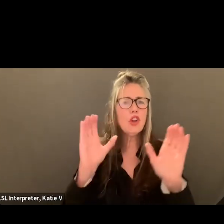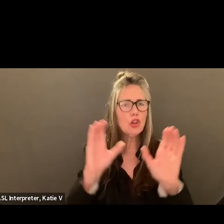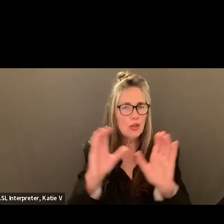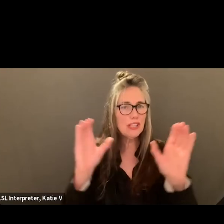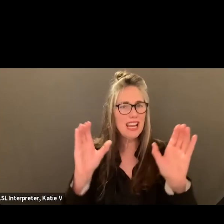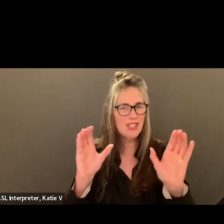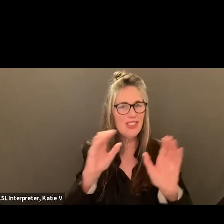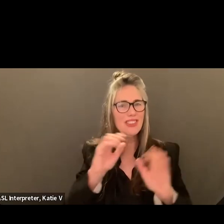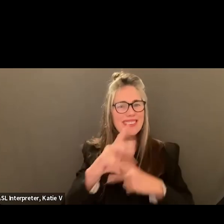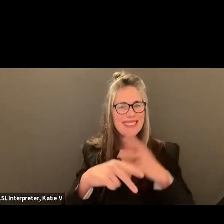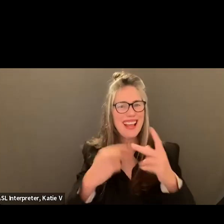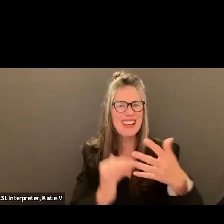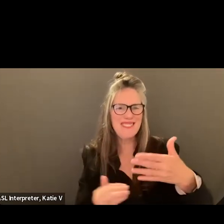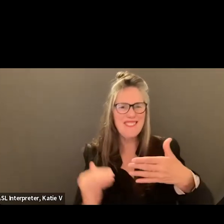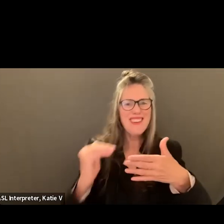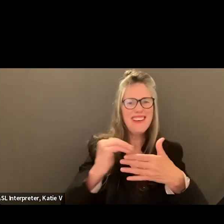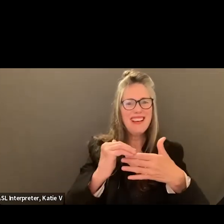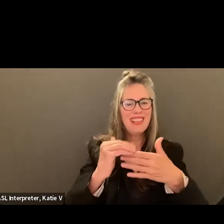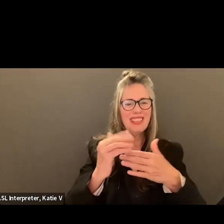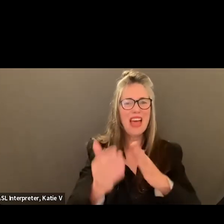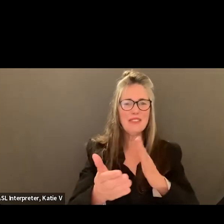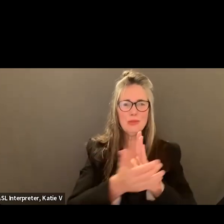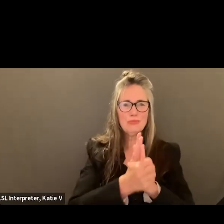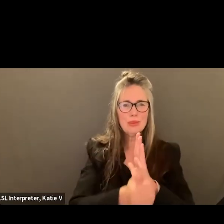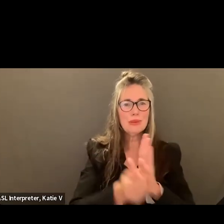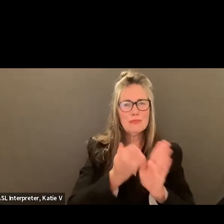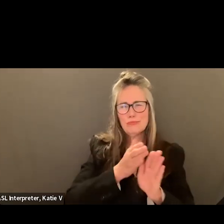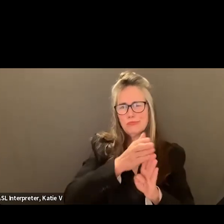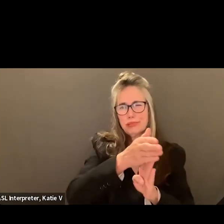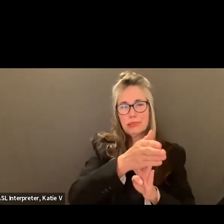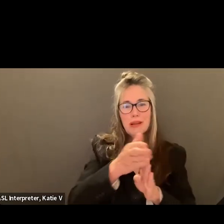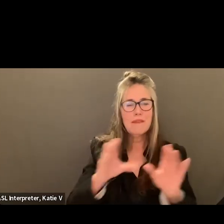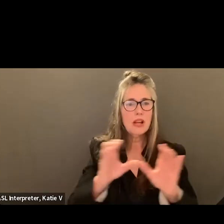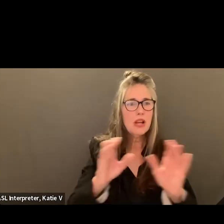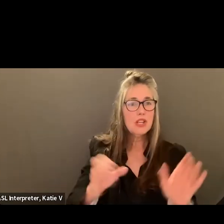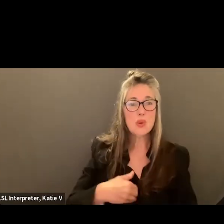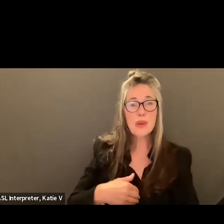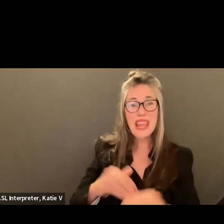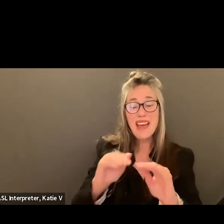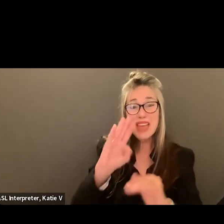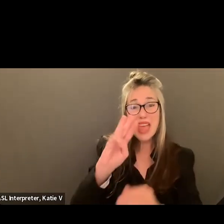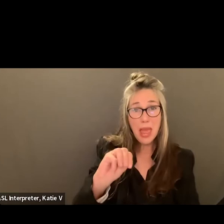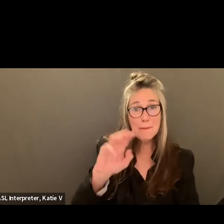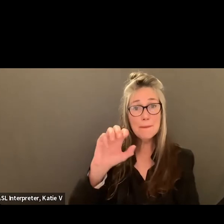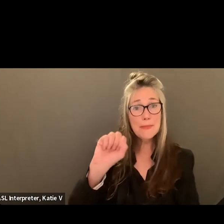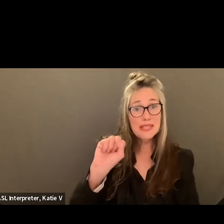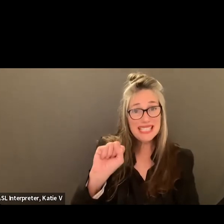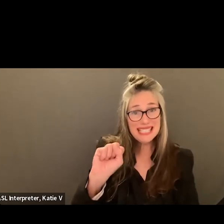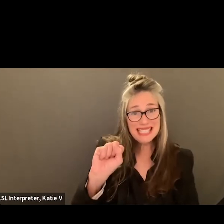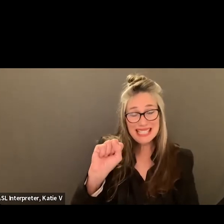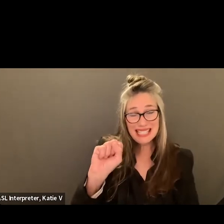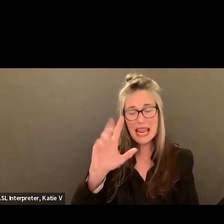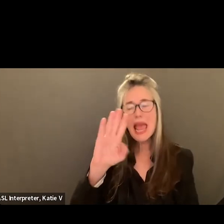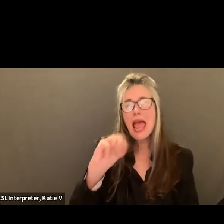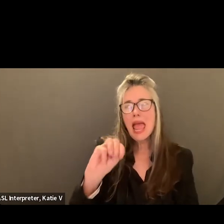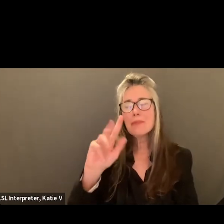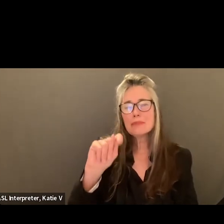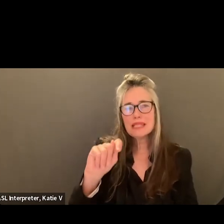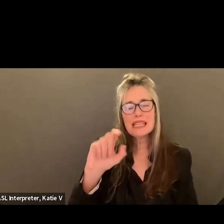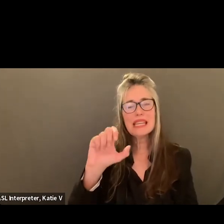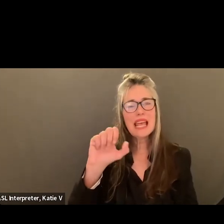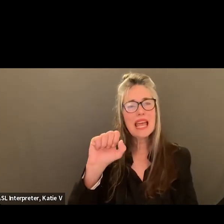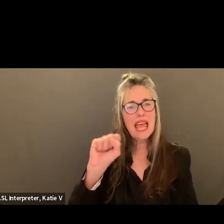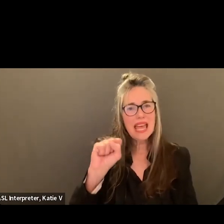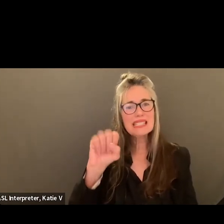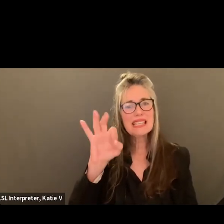in from your presentation in the MTSS system we have tier one, two, and three. how did so bringing on that help expands